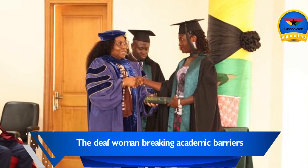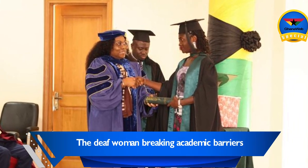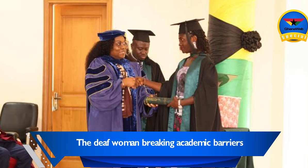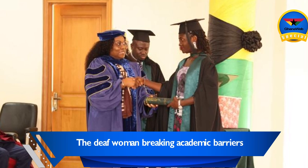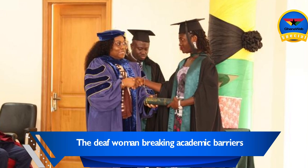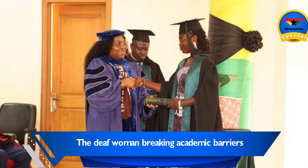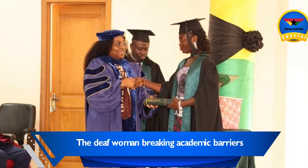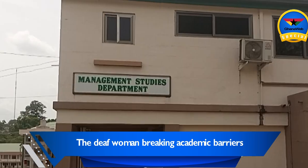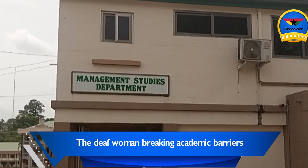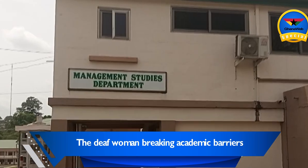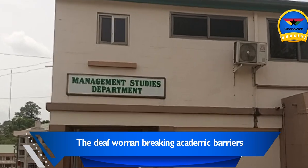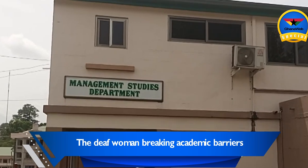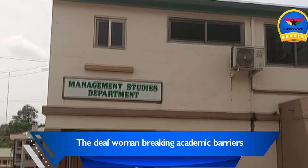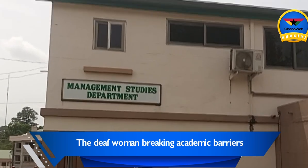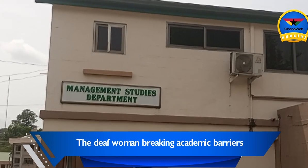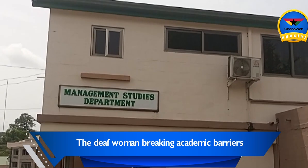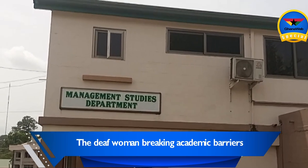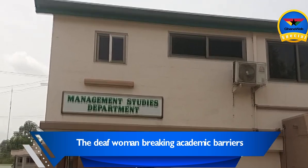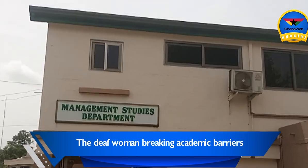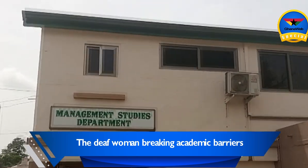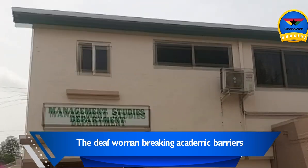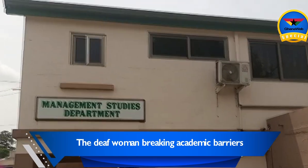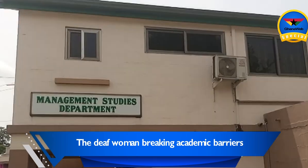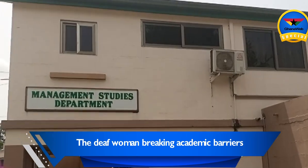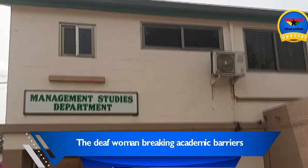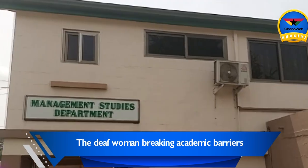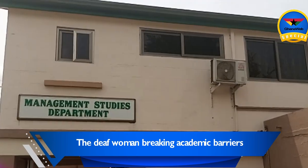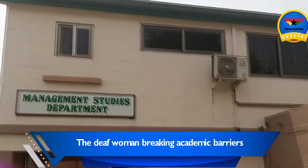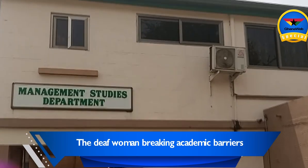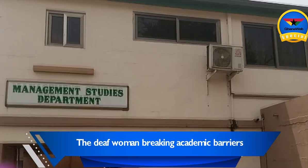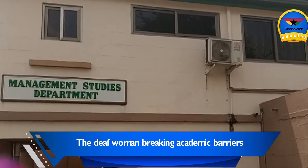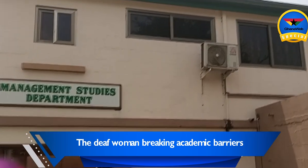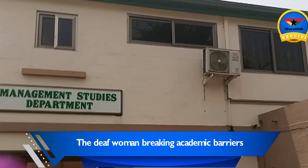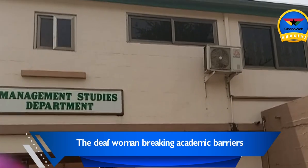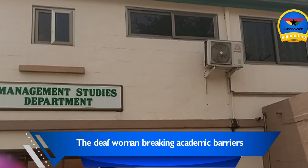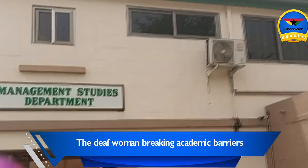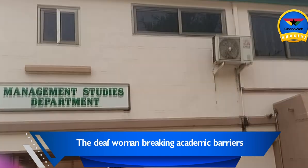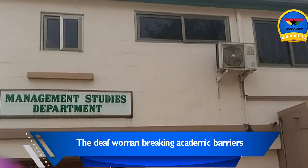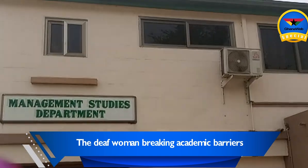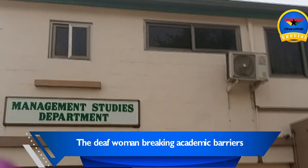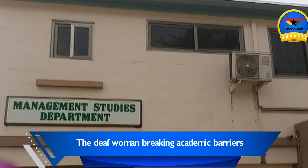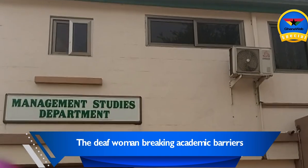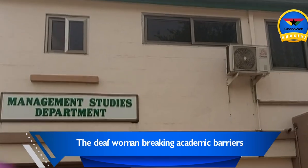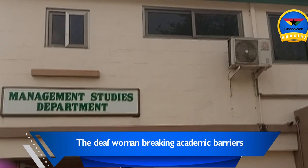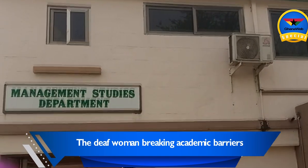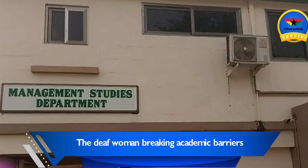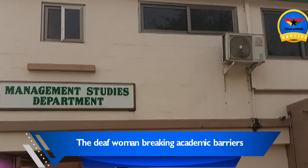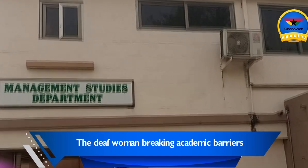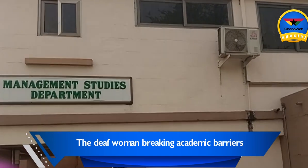program at the Faculty of Integrated Management Science during the just-ended 14th Congregation of the